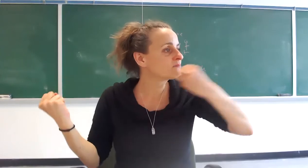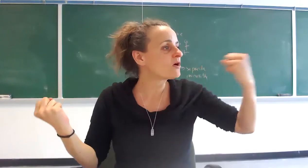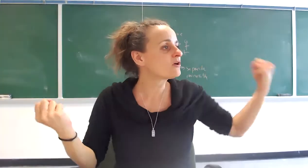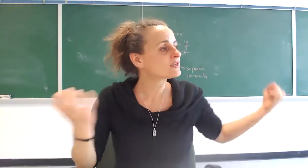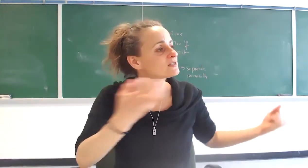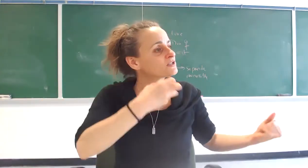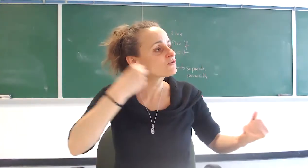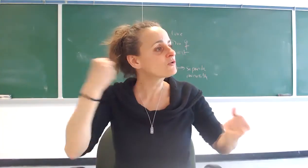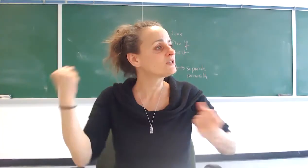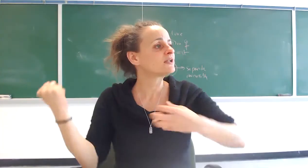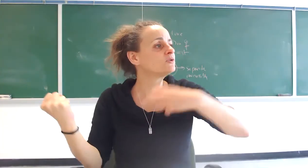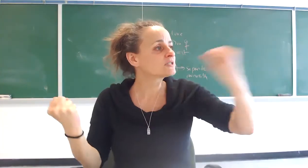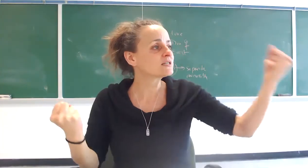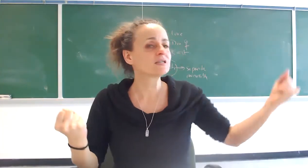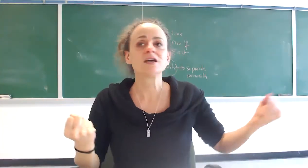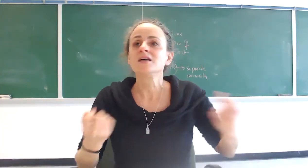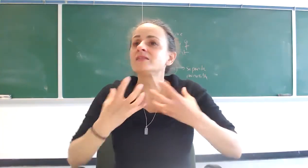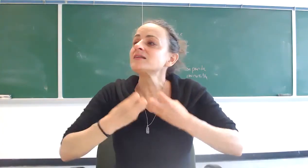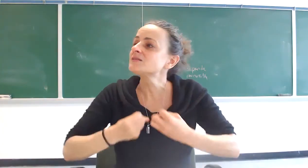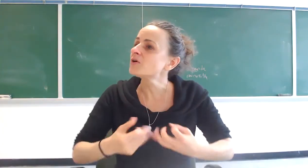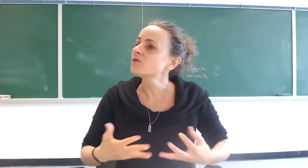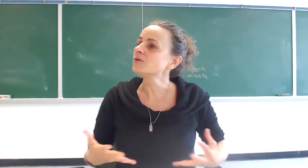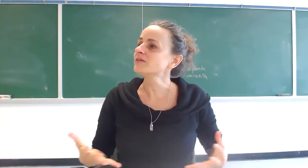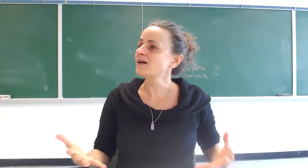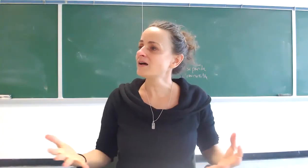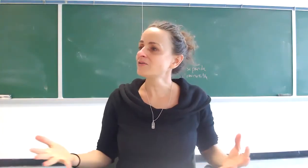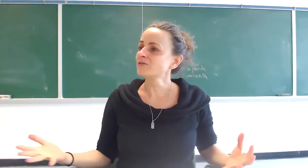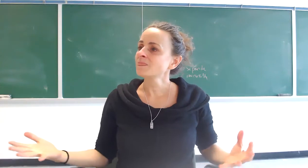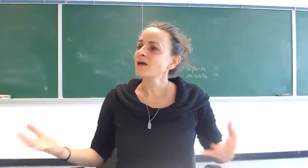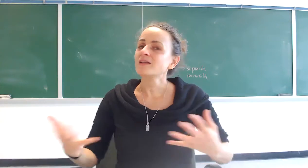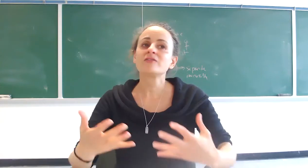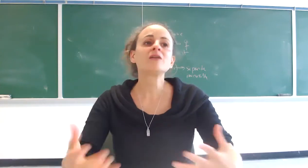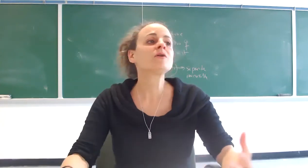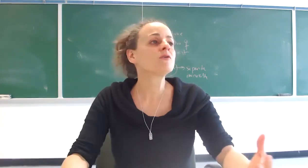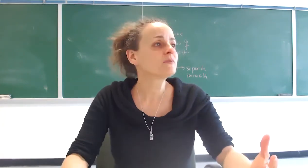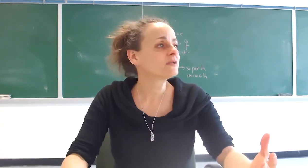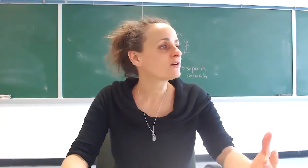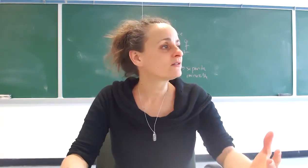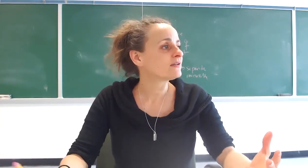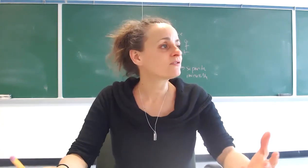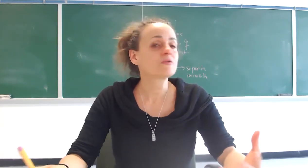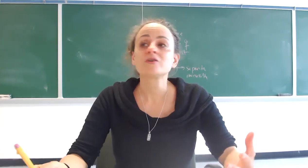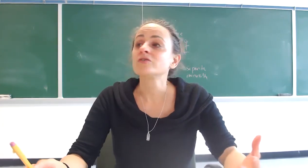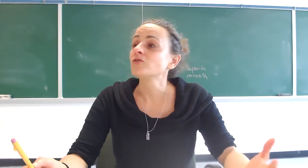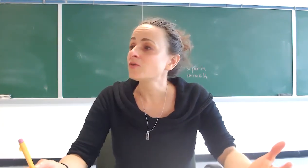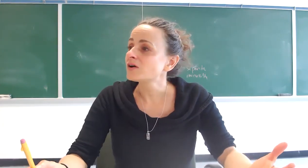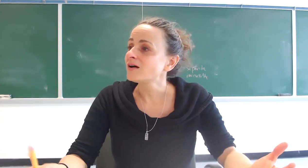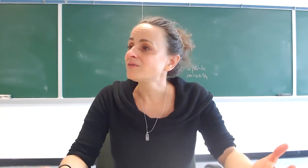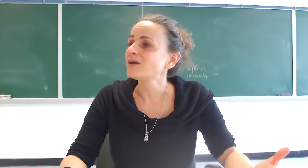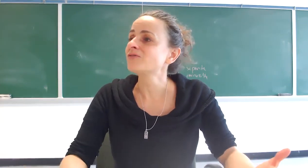marred and destroyed and mutilated that spark will die out and then we will be in a context where there is no more god right so